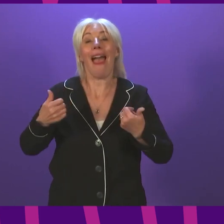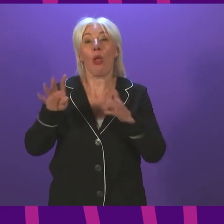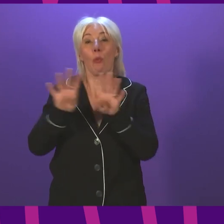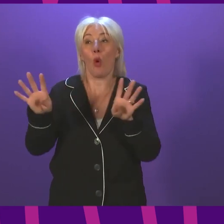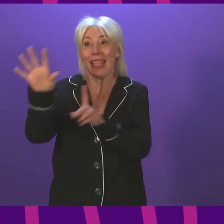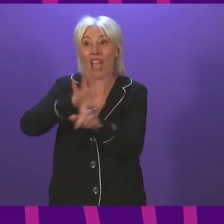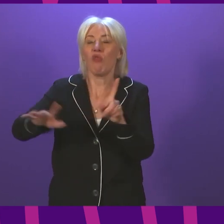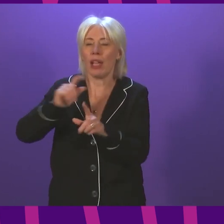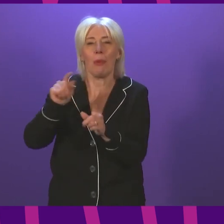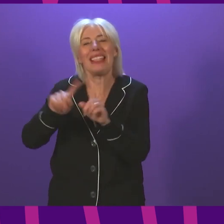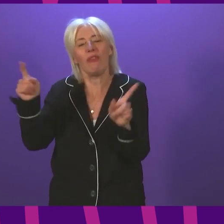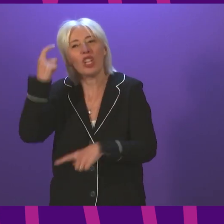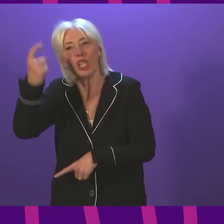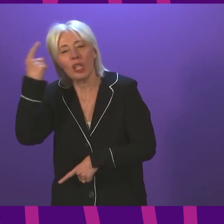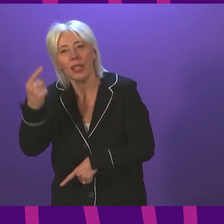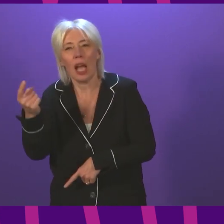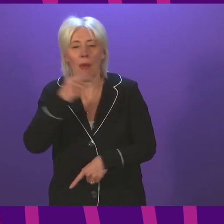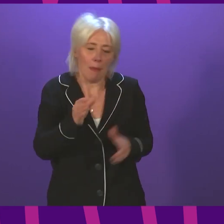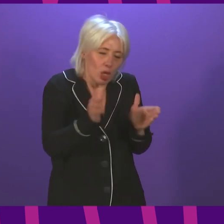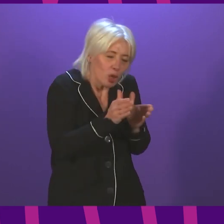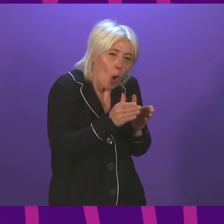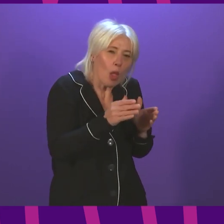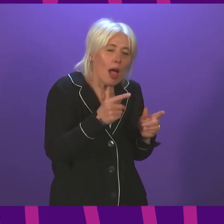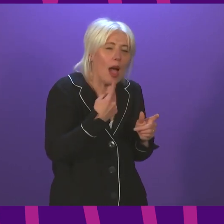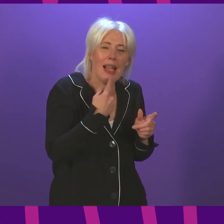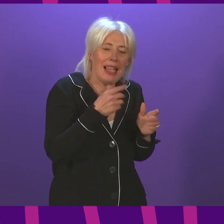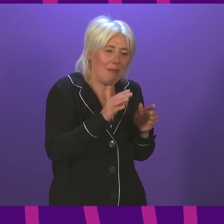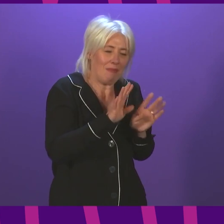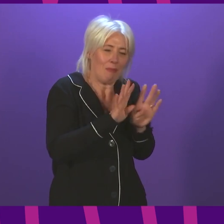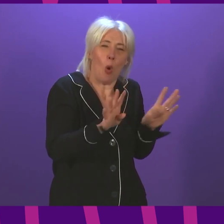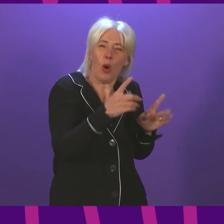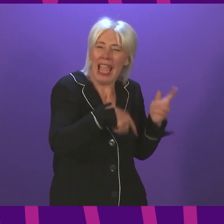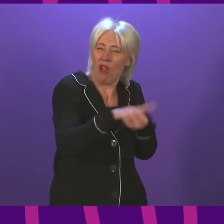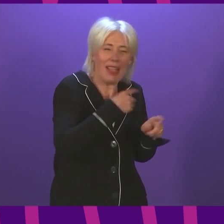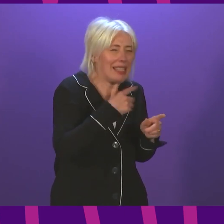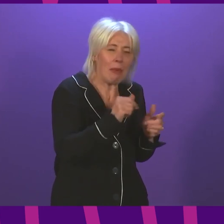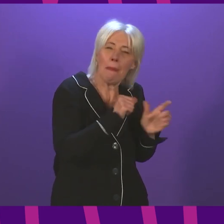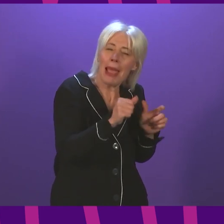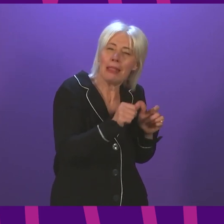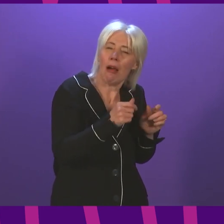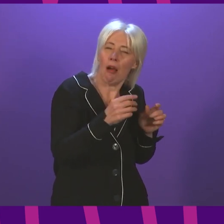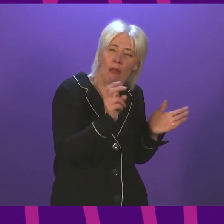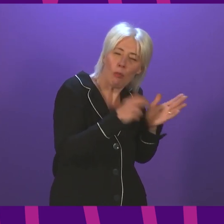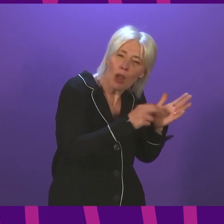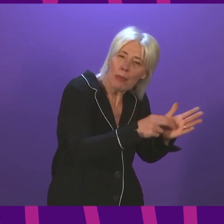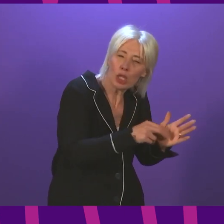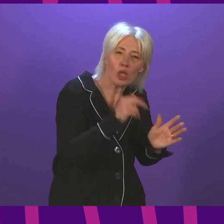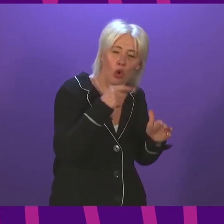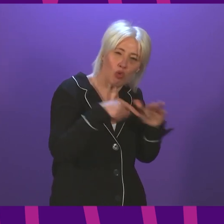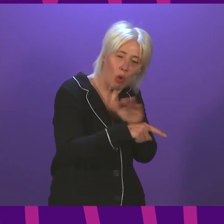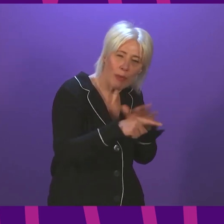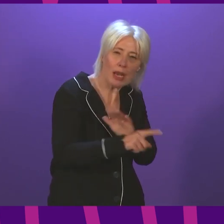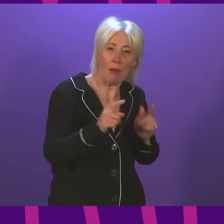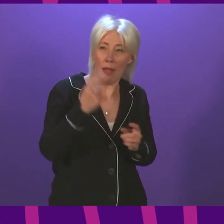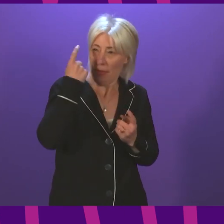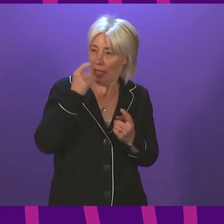consideration. So this is simply about recognising the progress that has been made the state of the situation right now